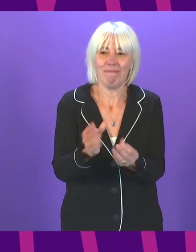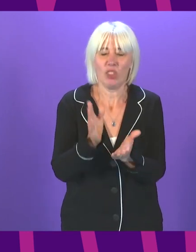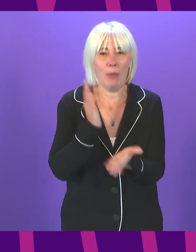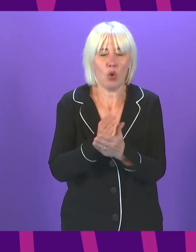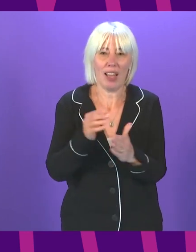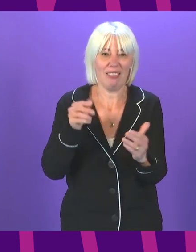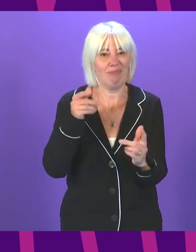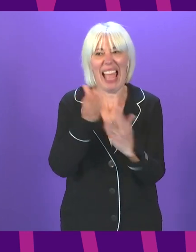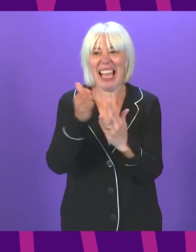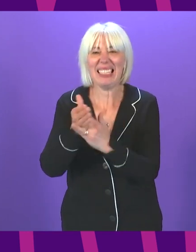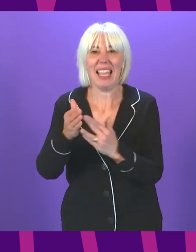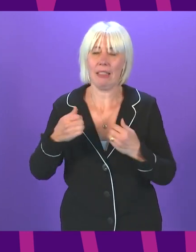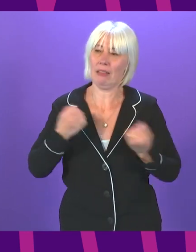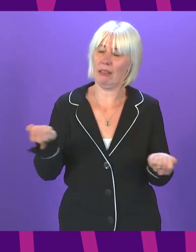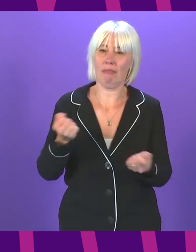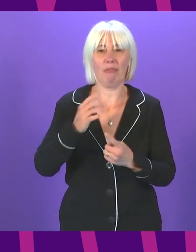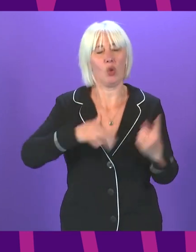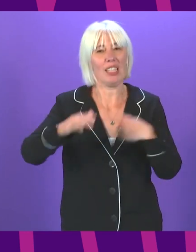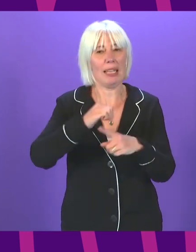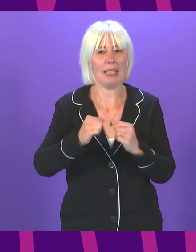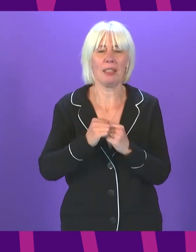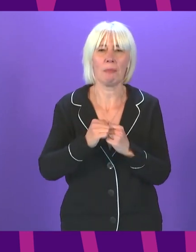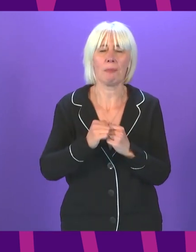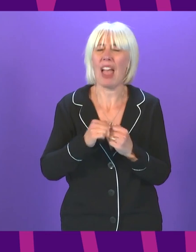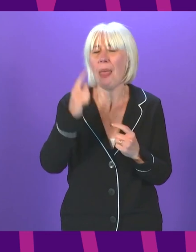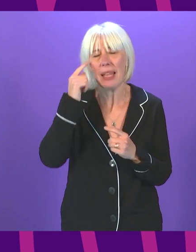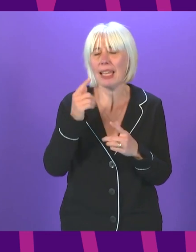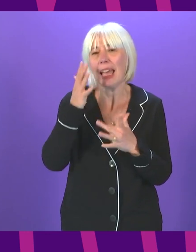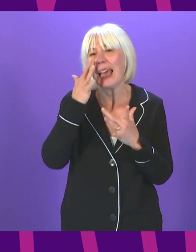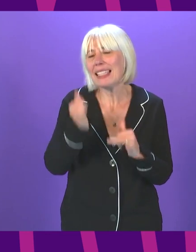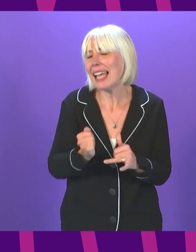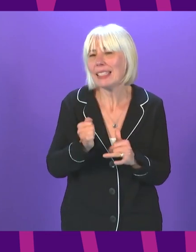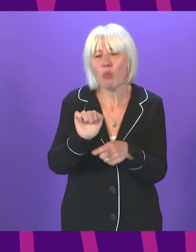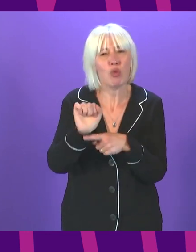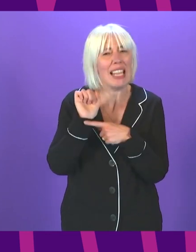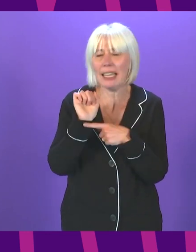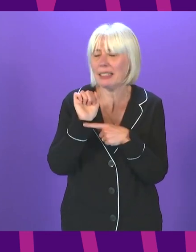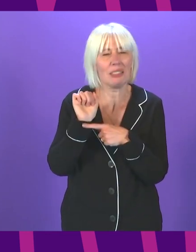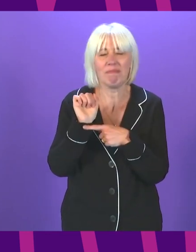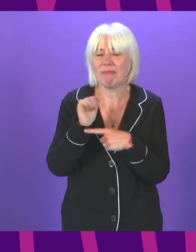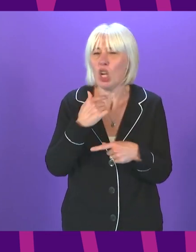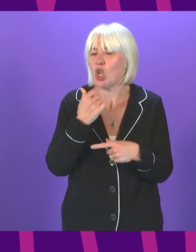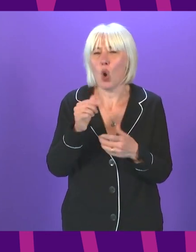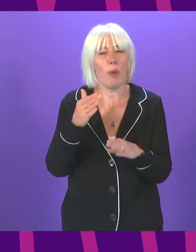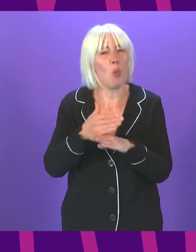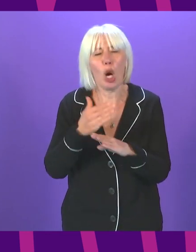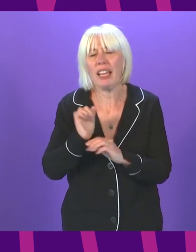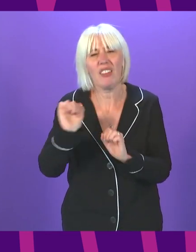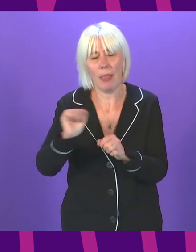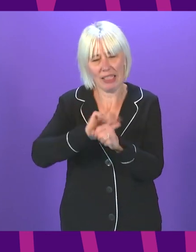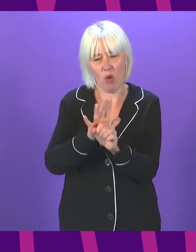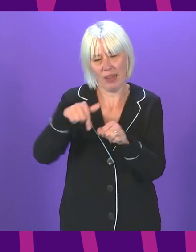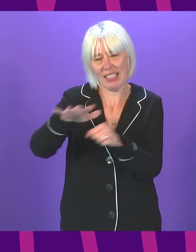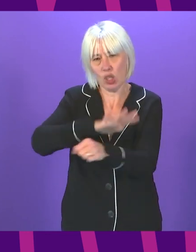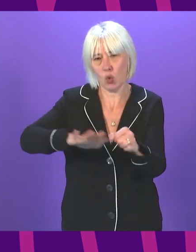IT systems, particularly around tests and protect, have proved insufficient to the challenge of big data in a COVID context. So can I ask the First